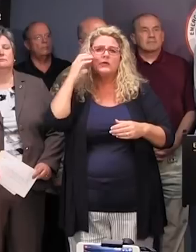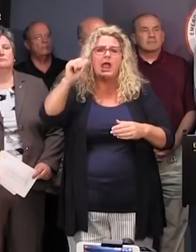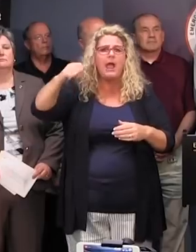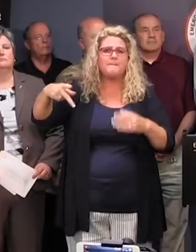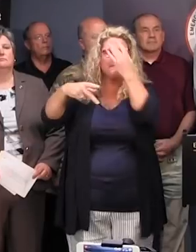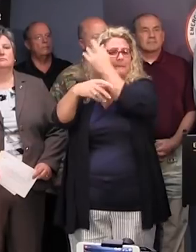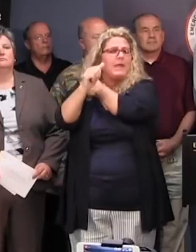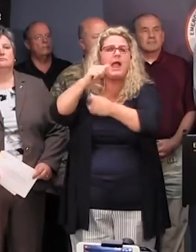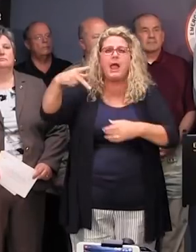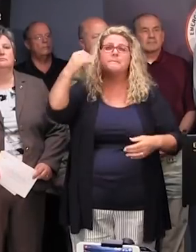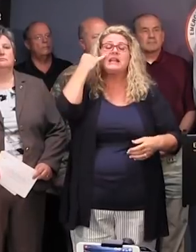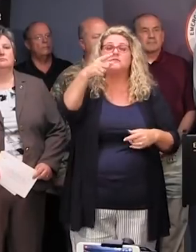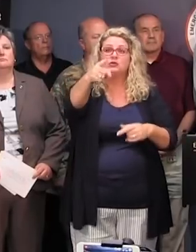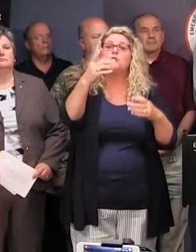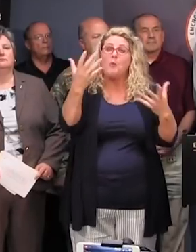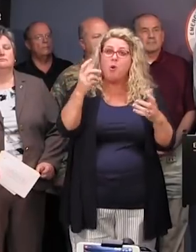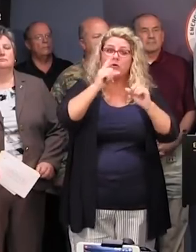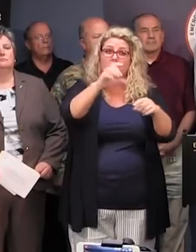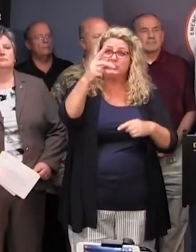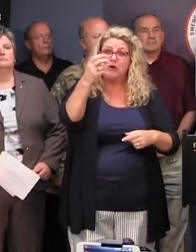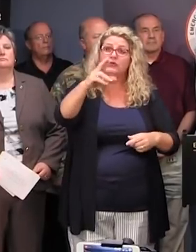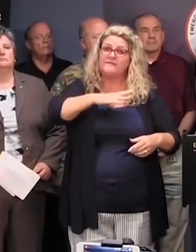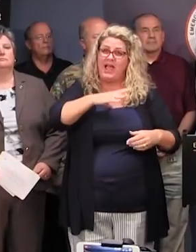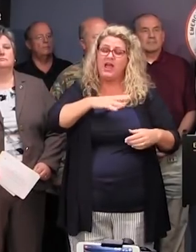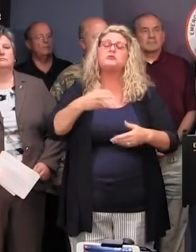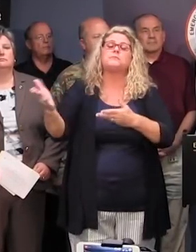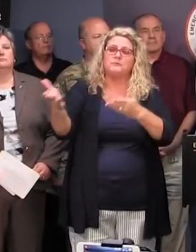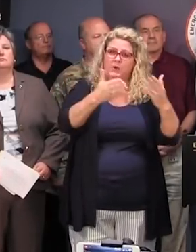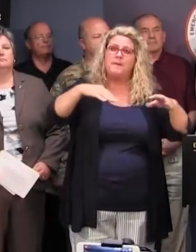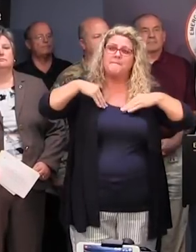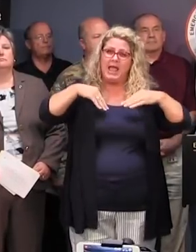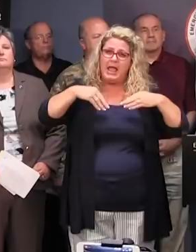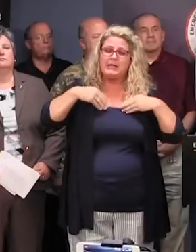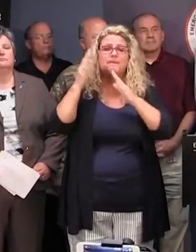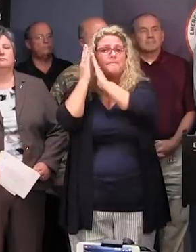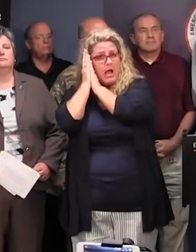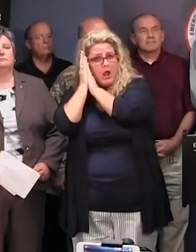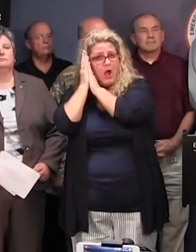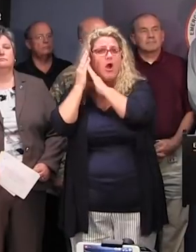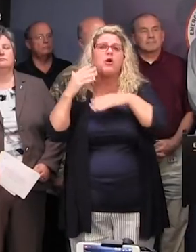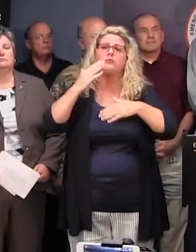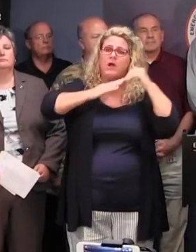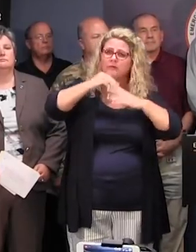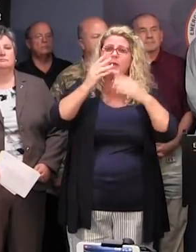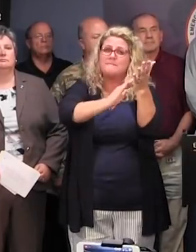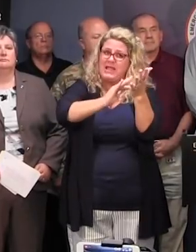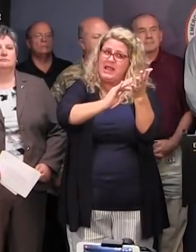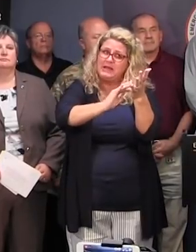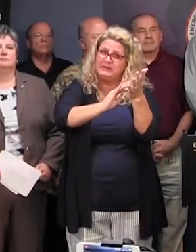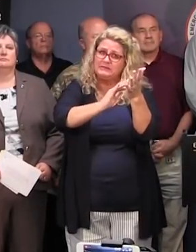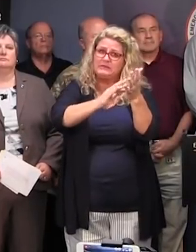a shelter, you will need to take blankets, pillows, comfort items, medicines if you have any chronic